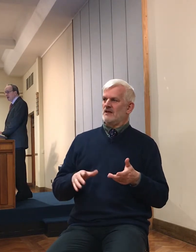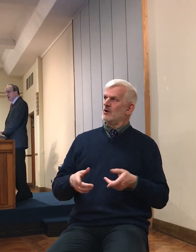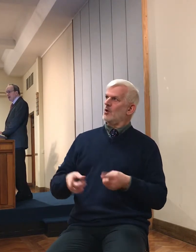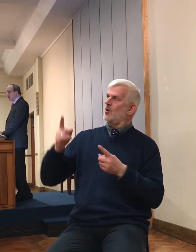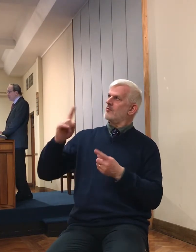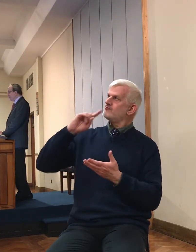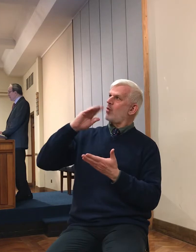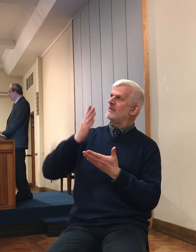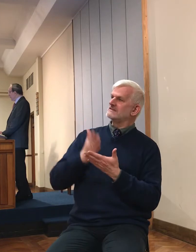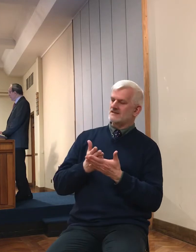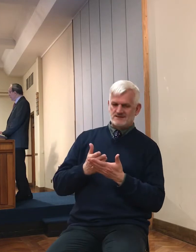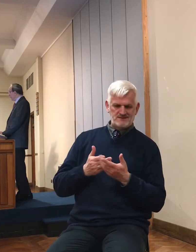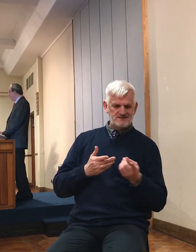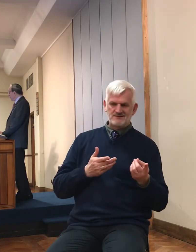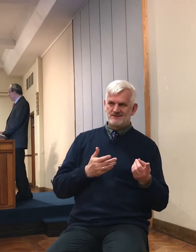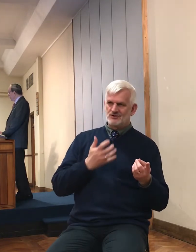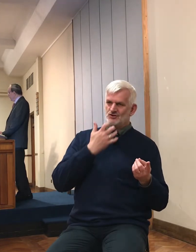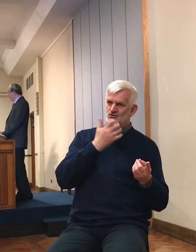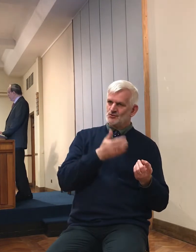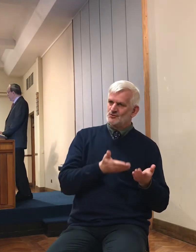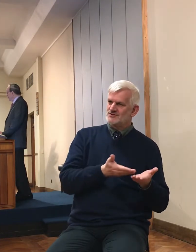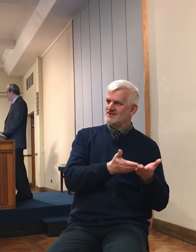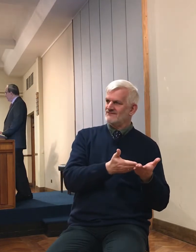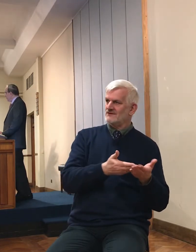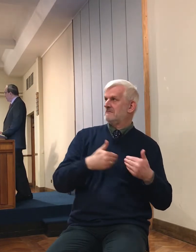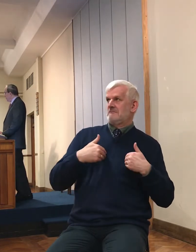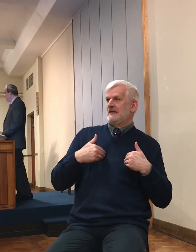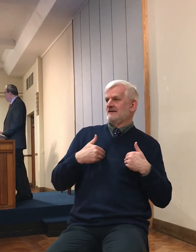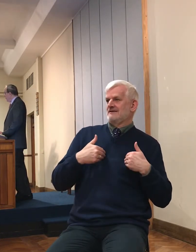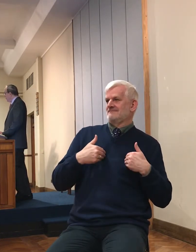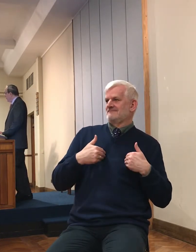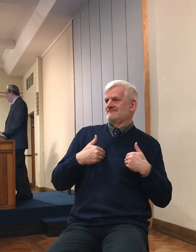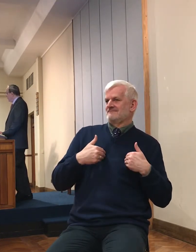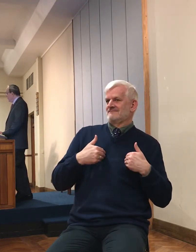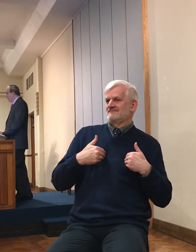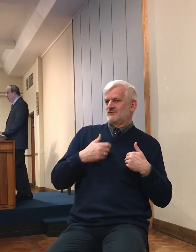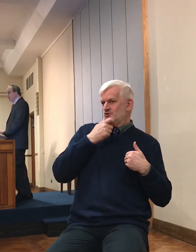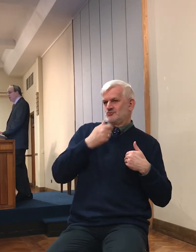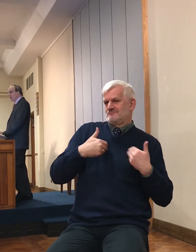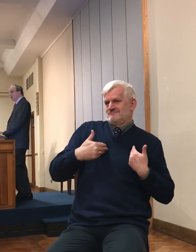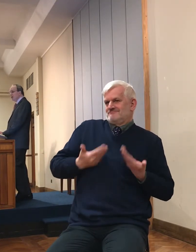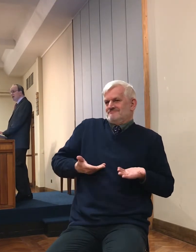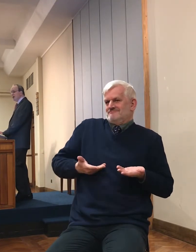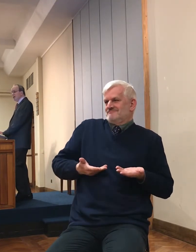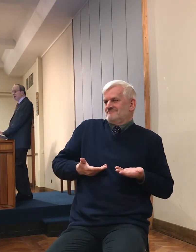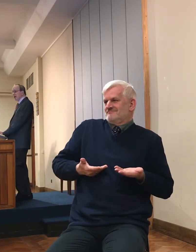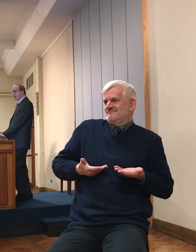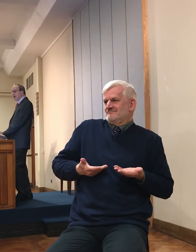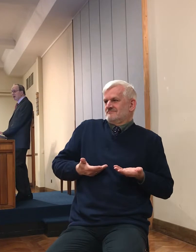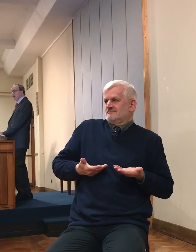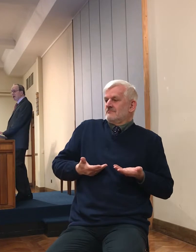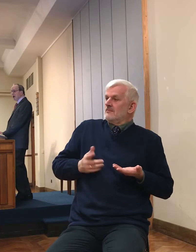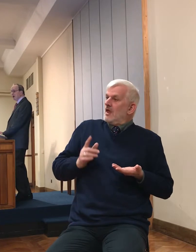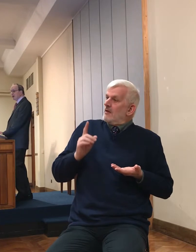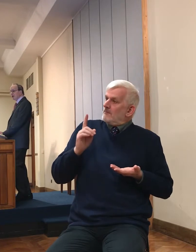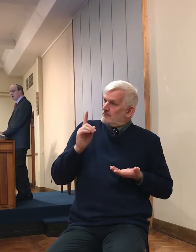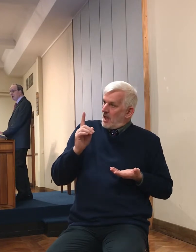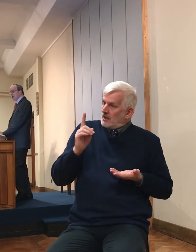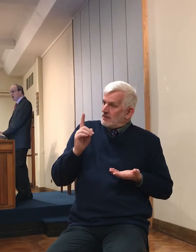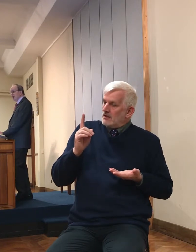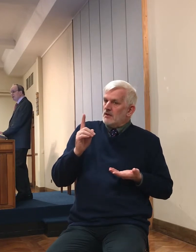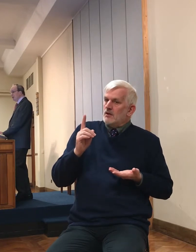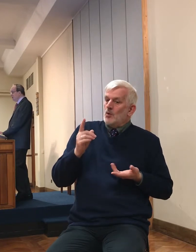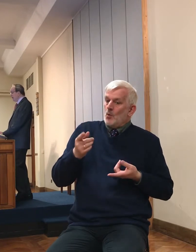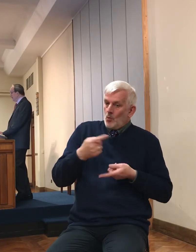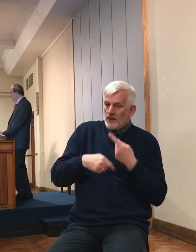and the ancient covenants of God with his typical people. Now, we, like the Gibeonites,